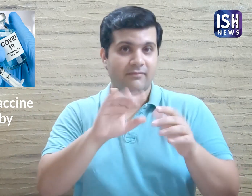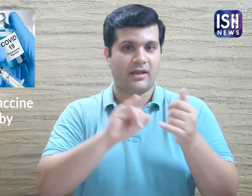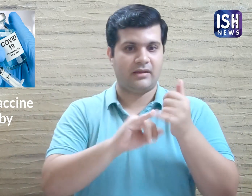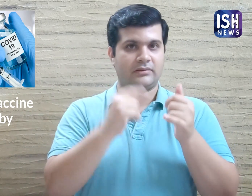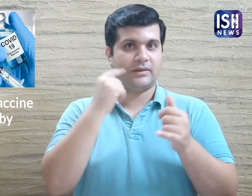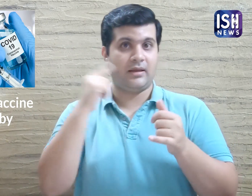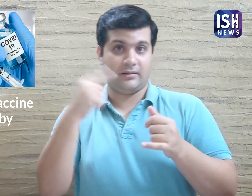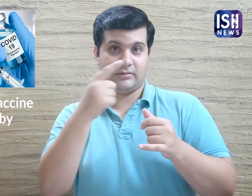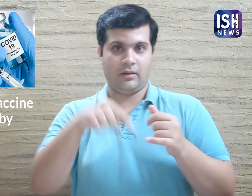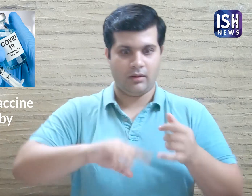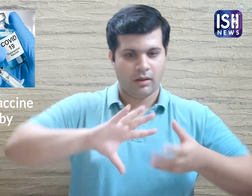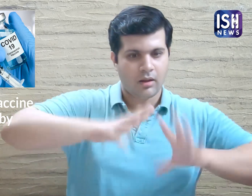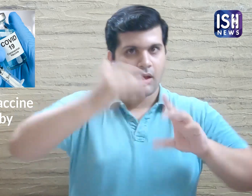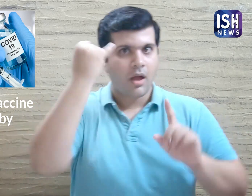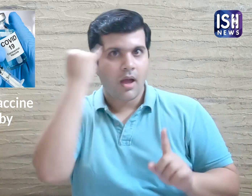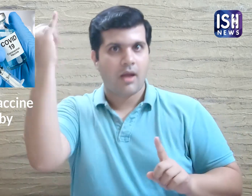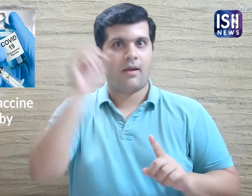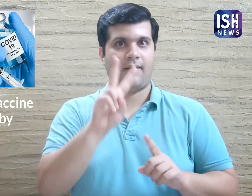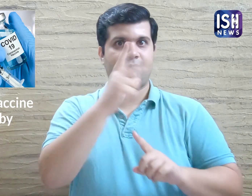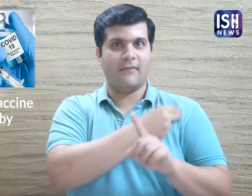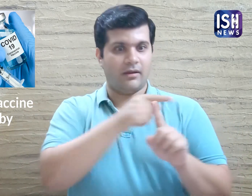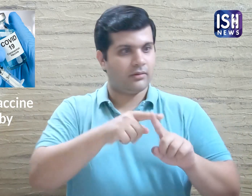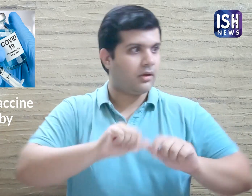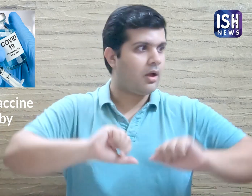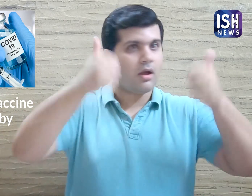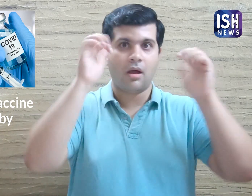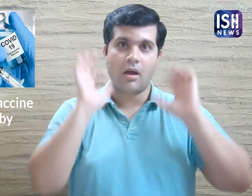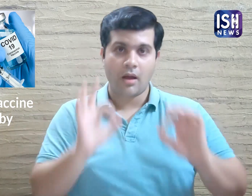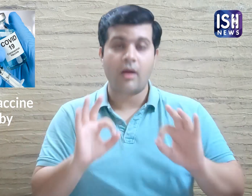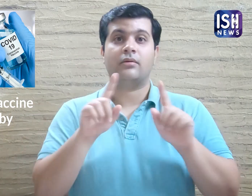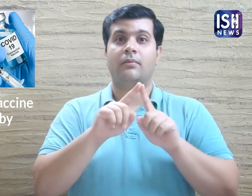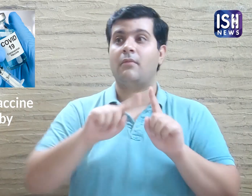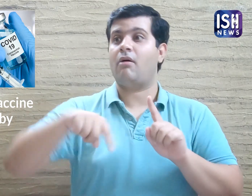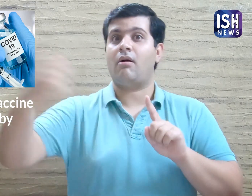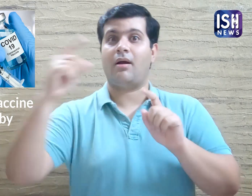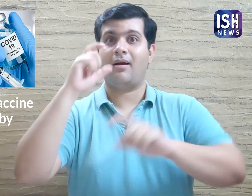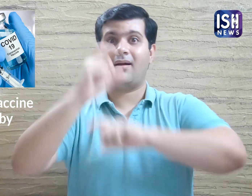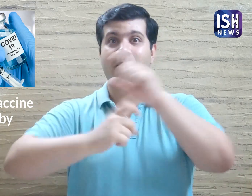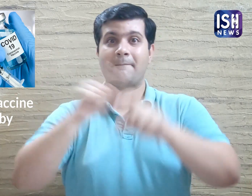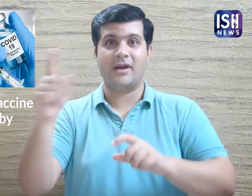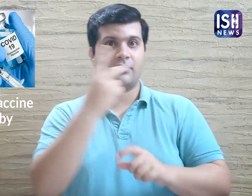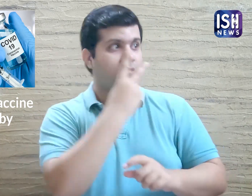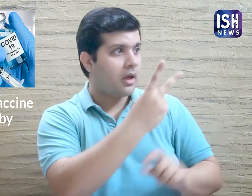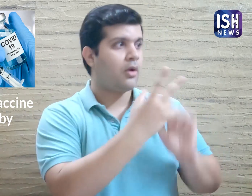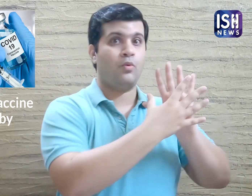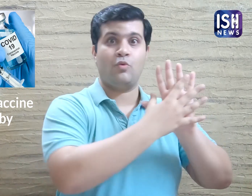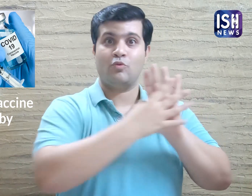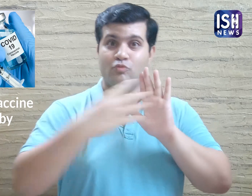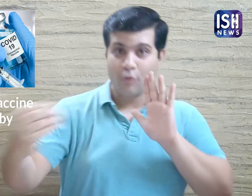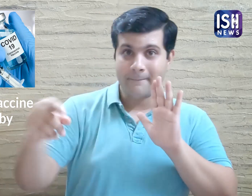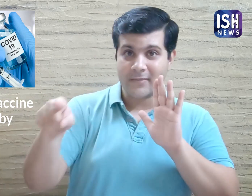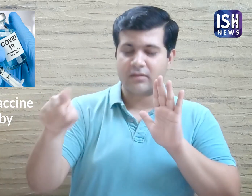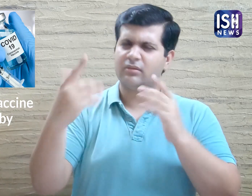He said that if SII creates the vaccine, they will not patent it and would allow others to use their work.